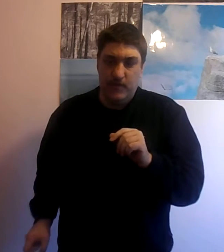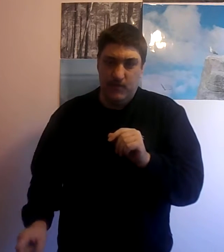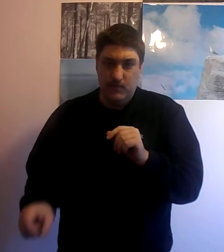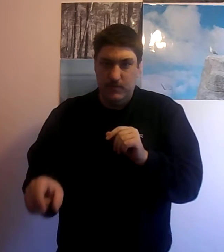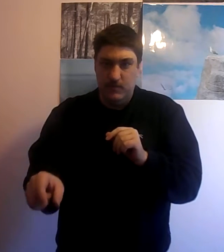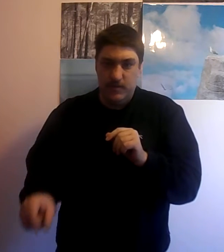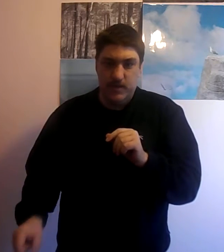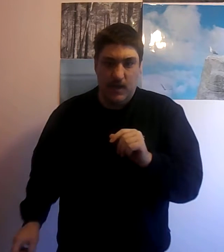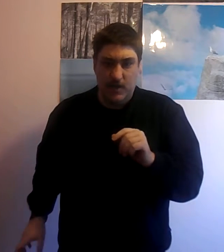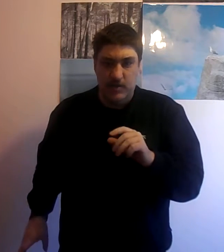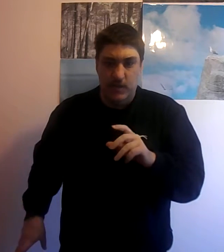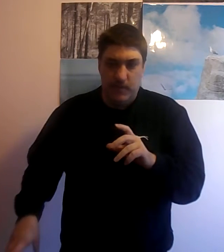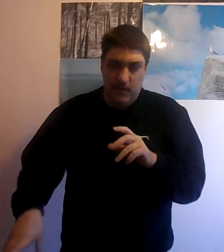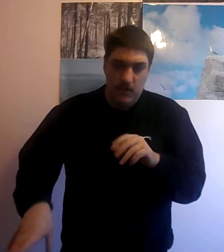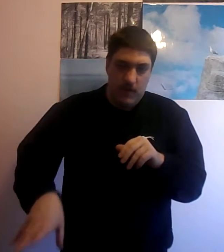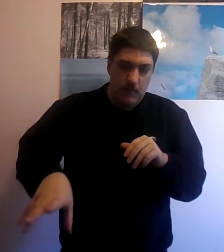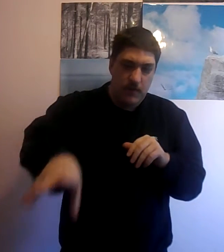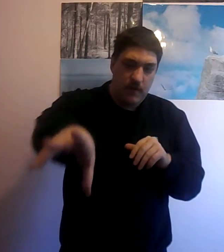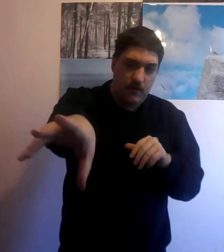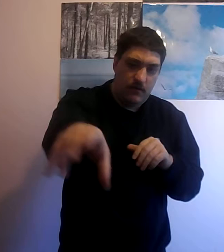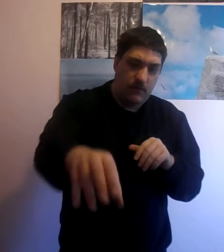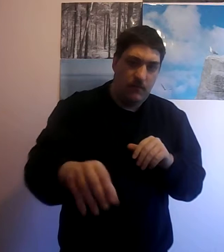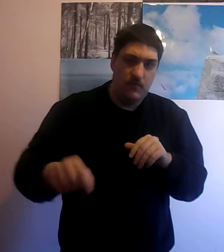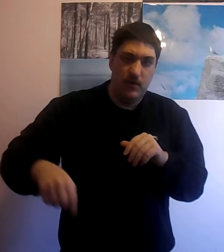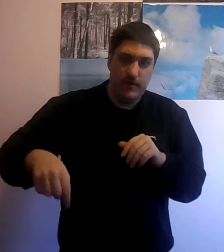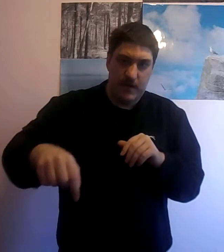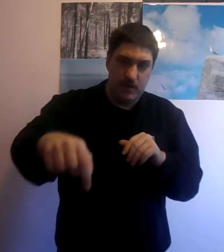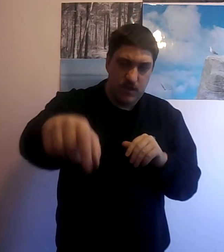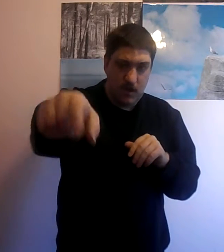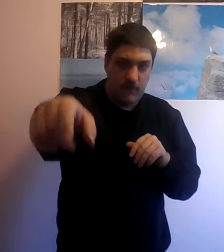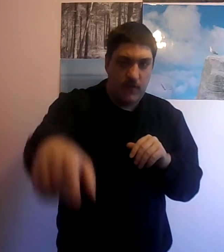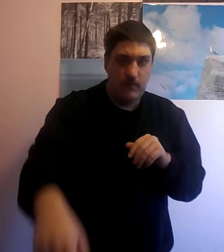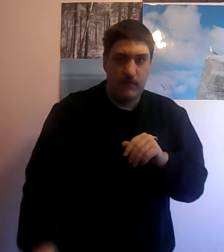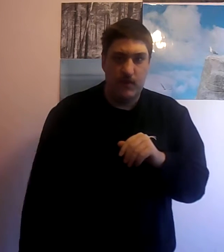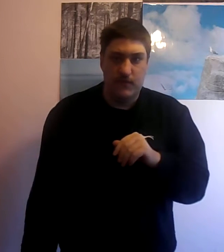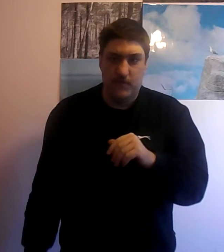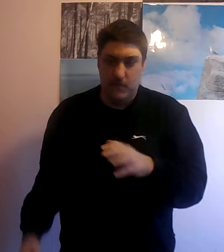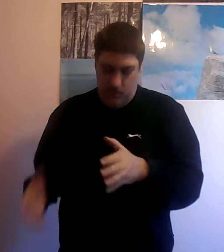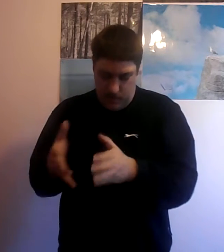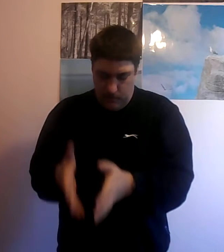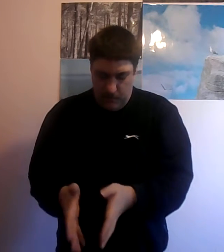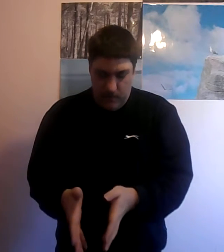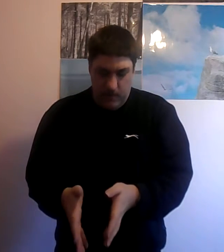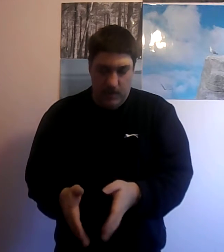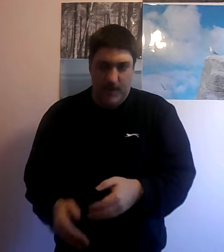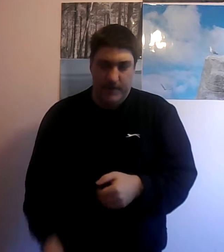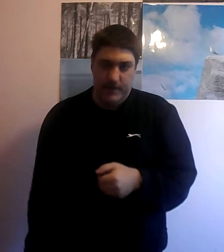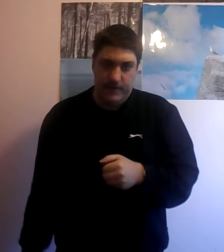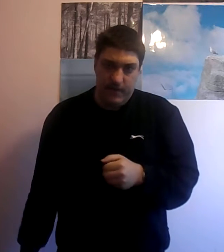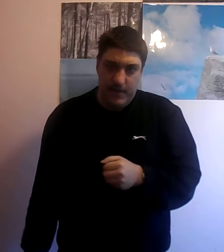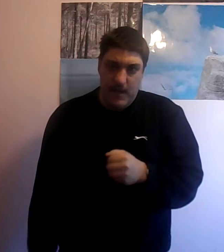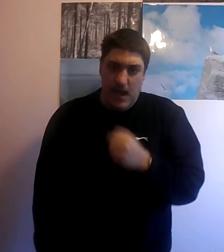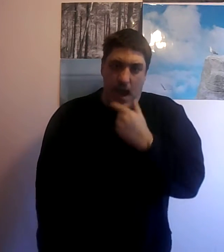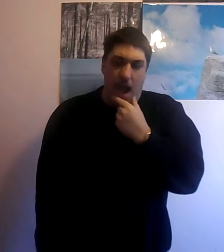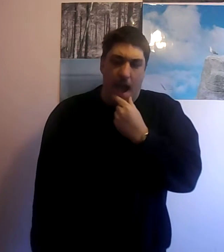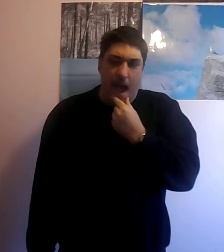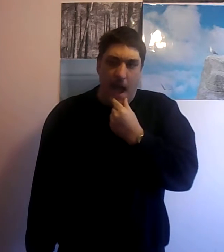which are like tubes that you keep putting on putting down as you go further and further from where you're but you landed and